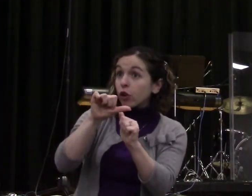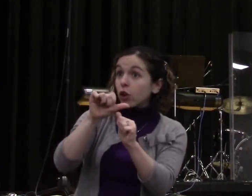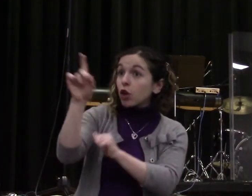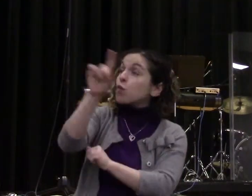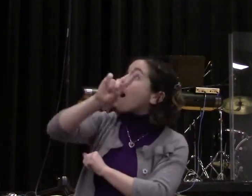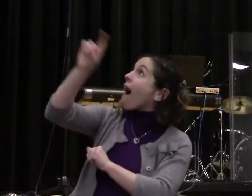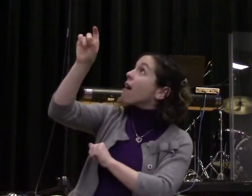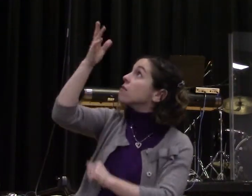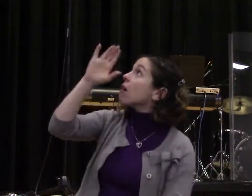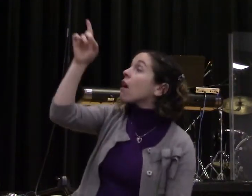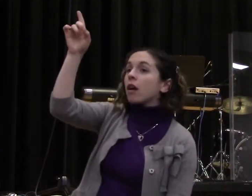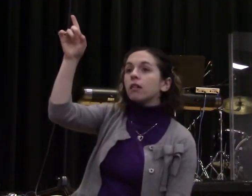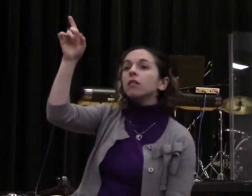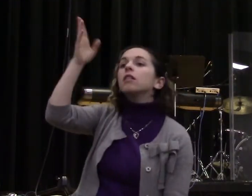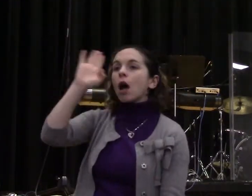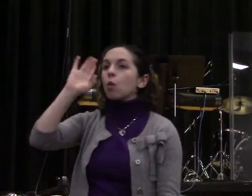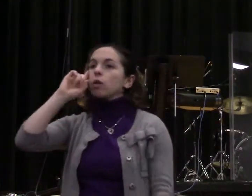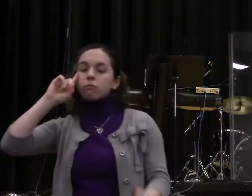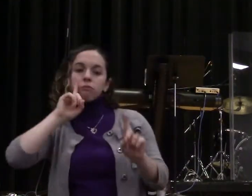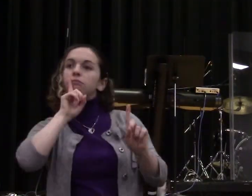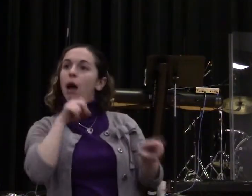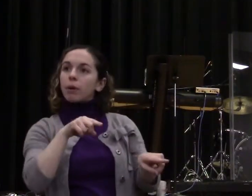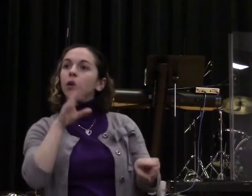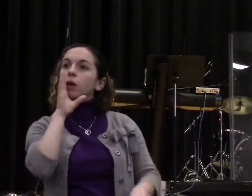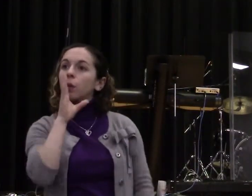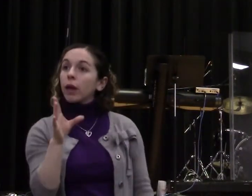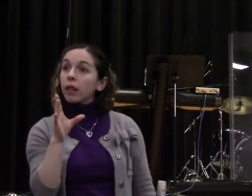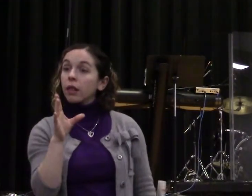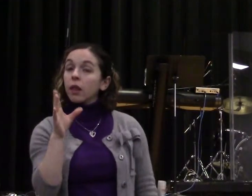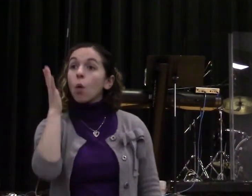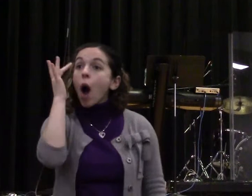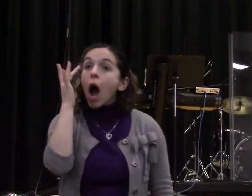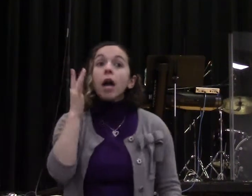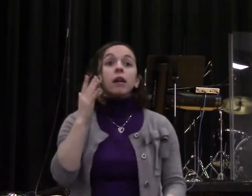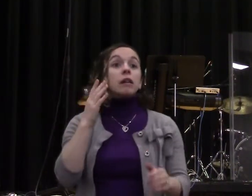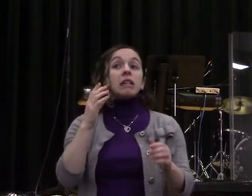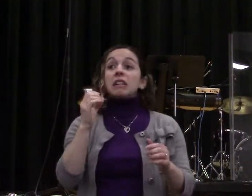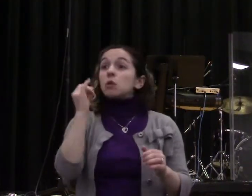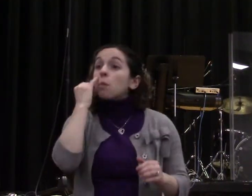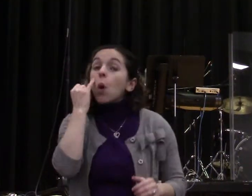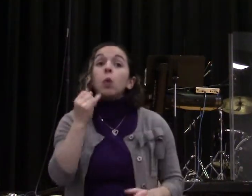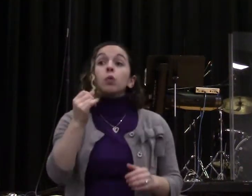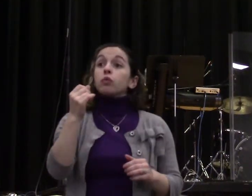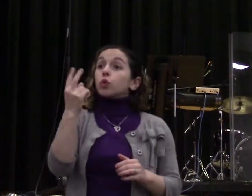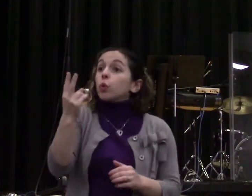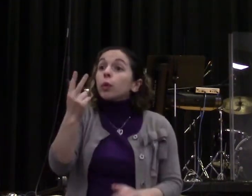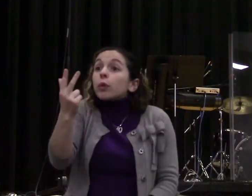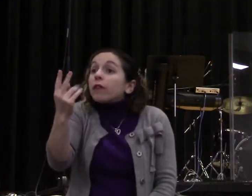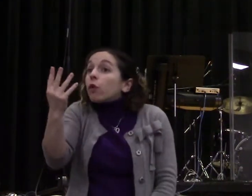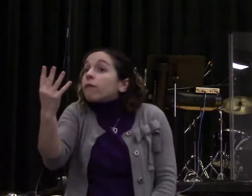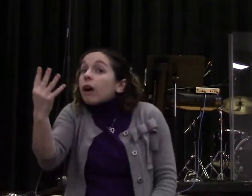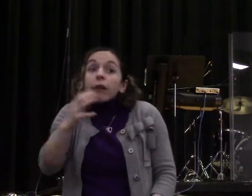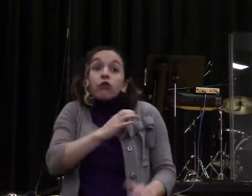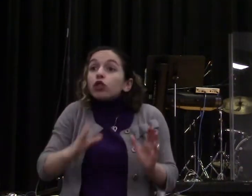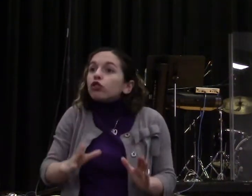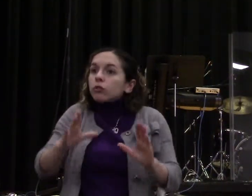Father who is in heaven. For where two or three are gathered together in my name, I am there in the midst. First,